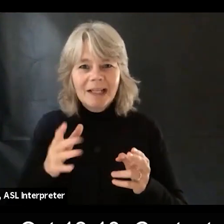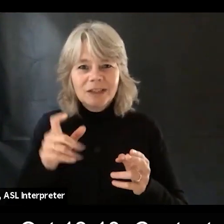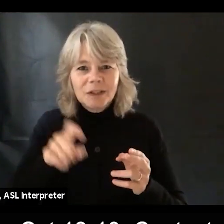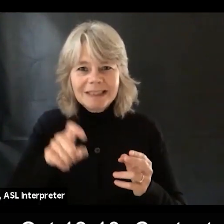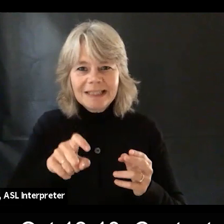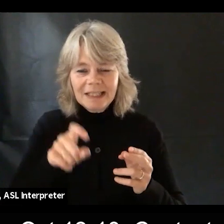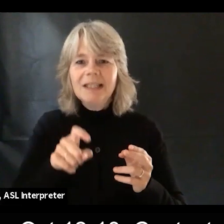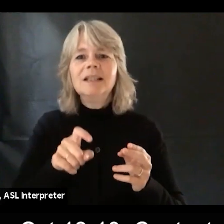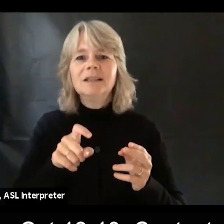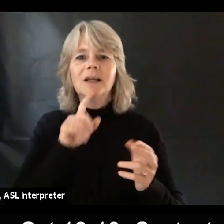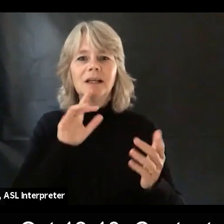Deacon Dorothy.